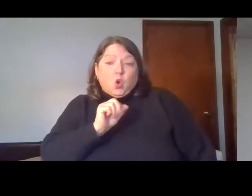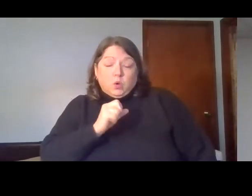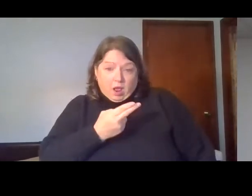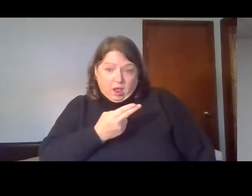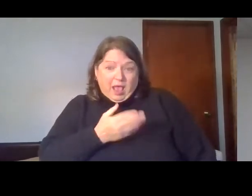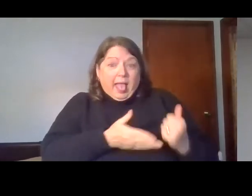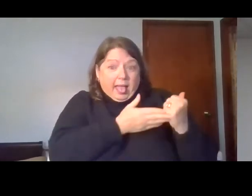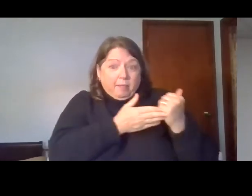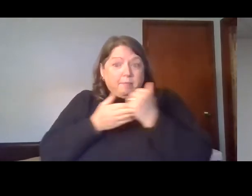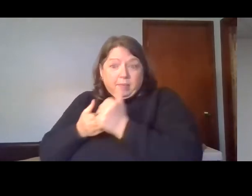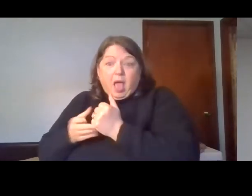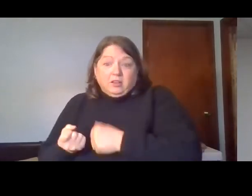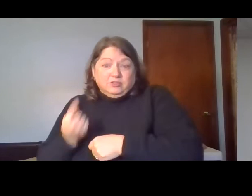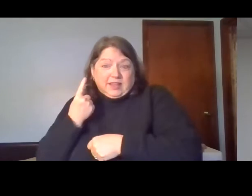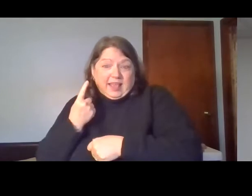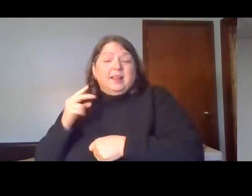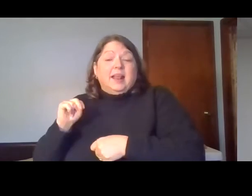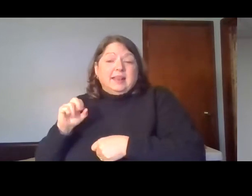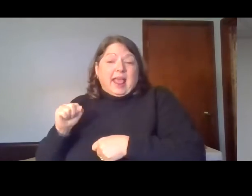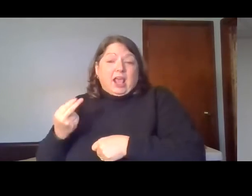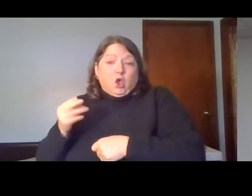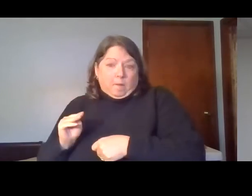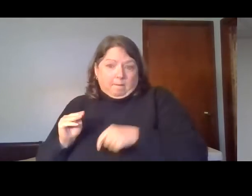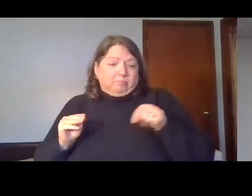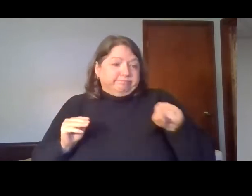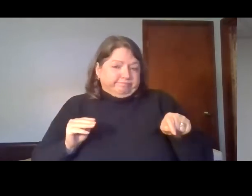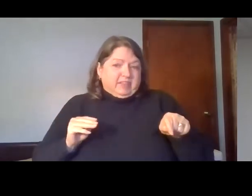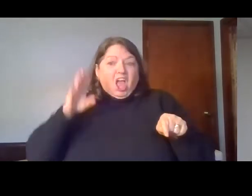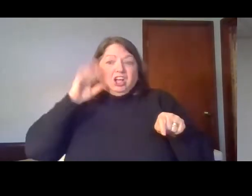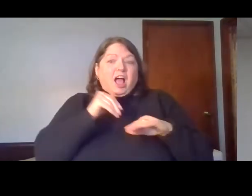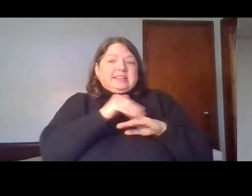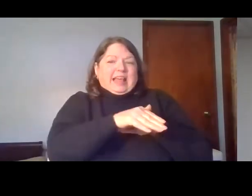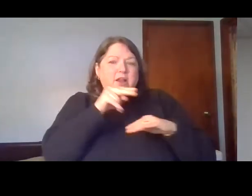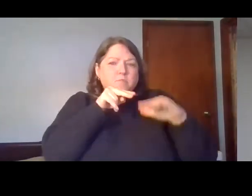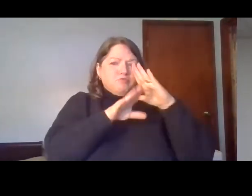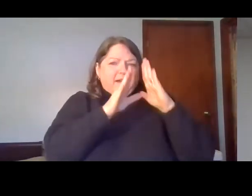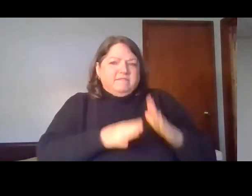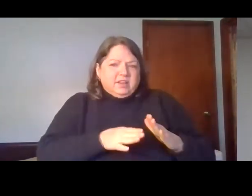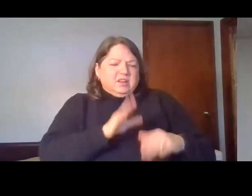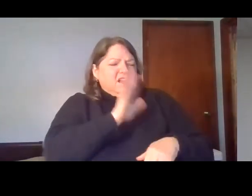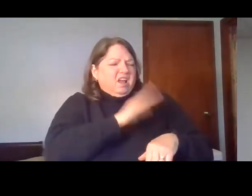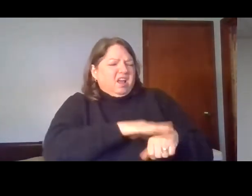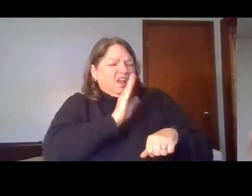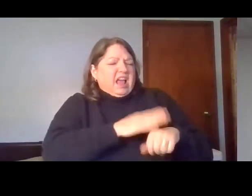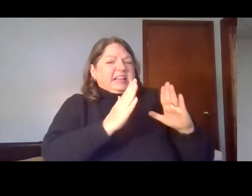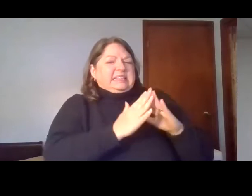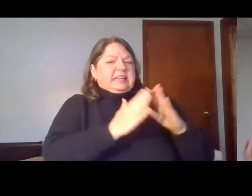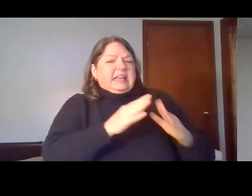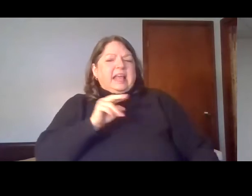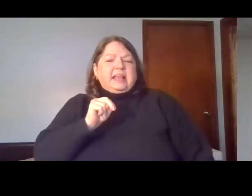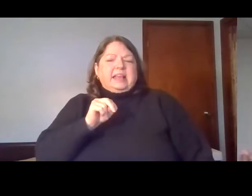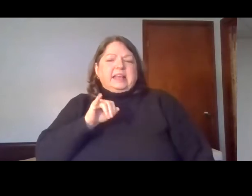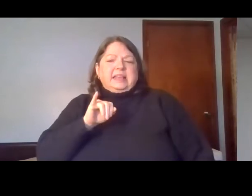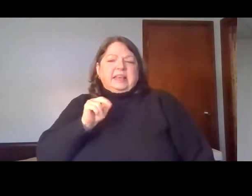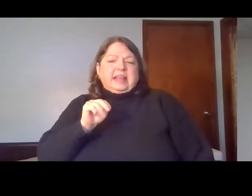judgment due to their wickedness. And after the hearing of his preaching, the Ninevites repented and God removed the